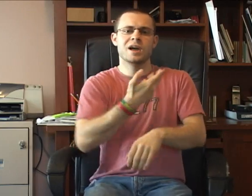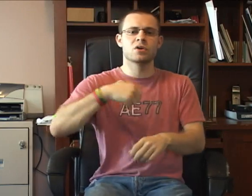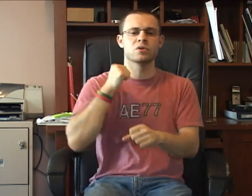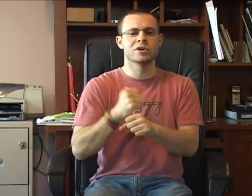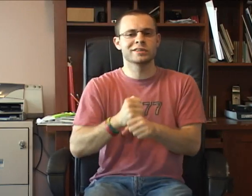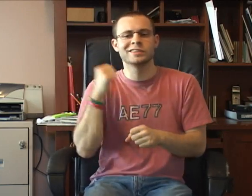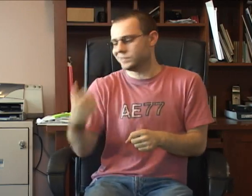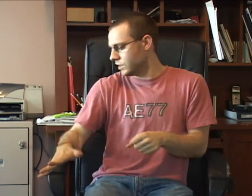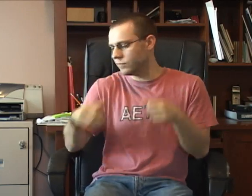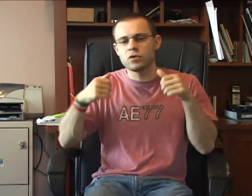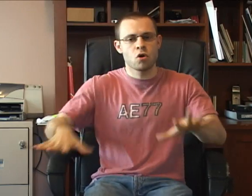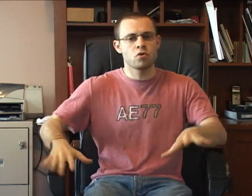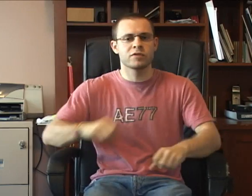done